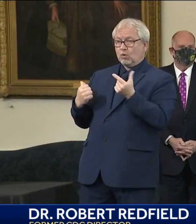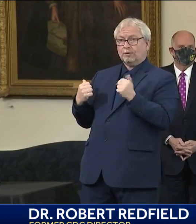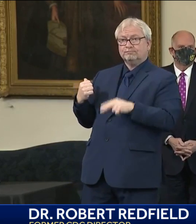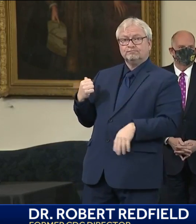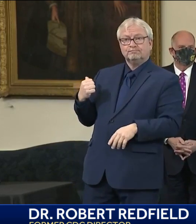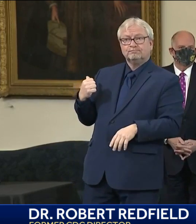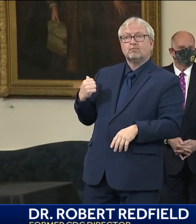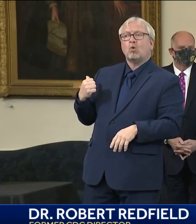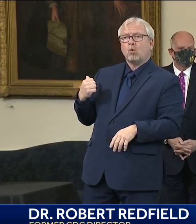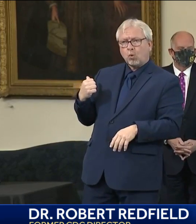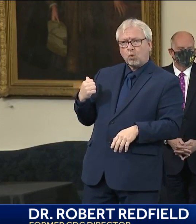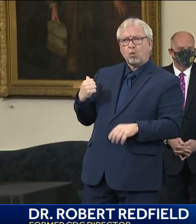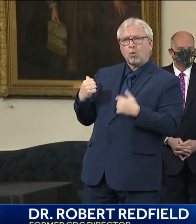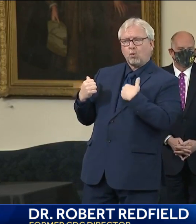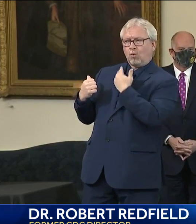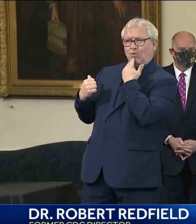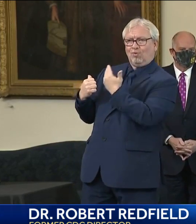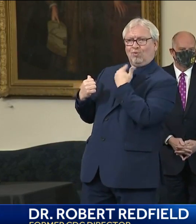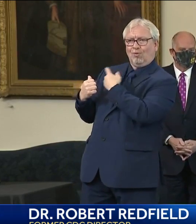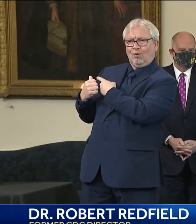And we stood for that.